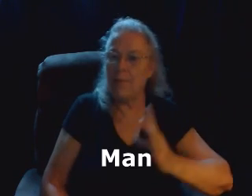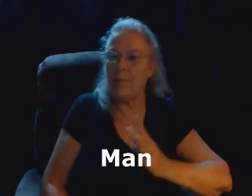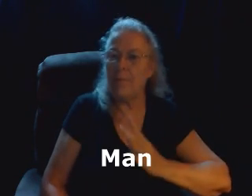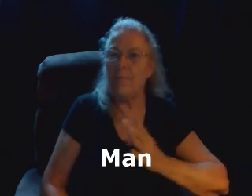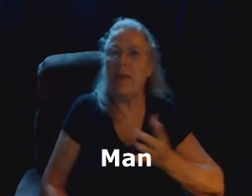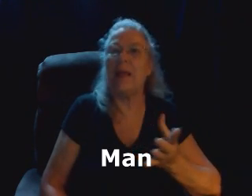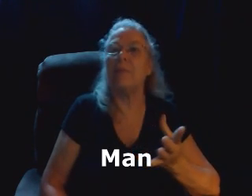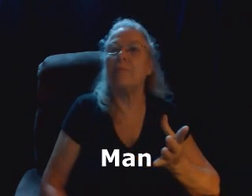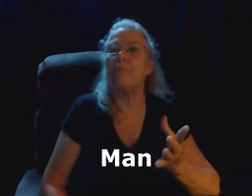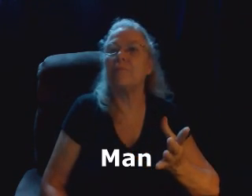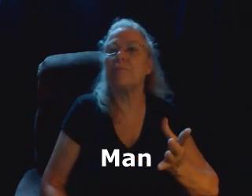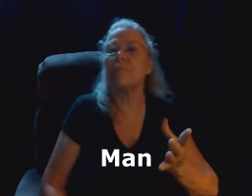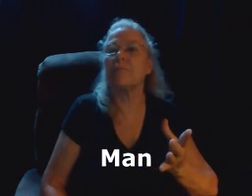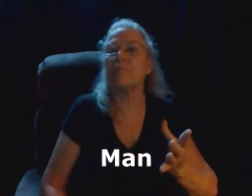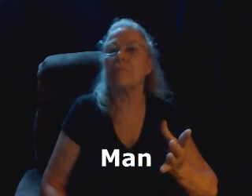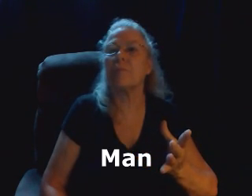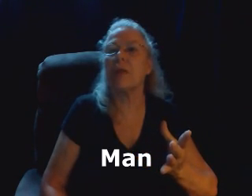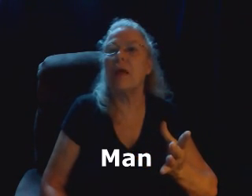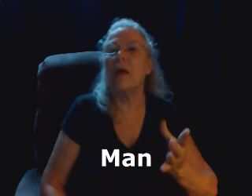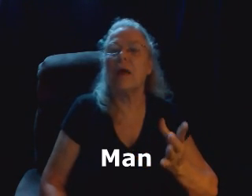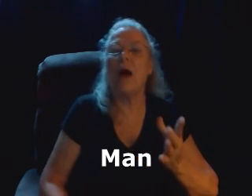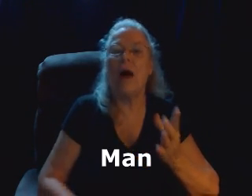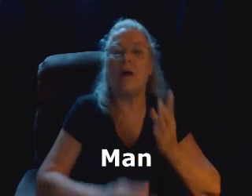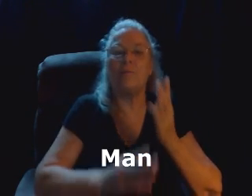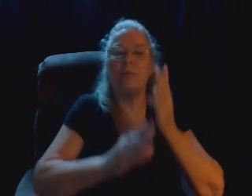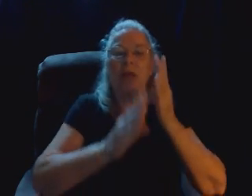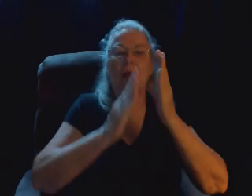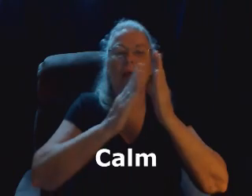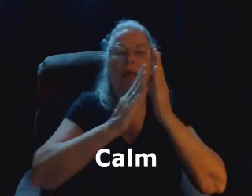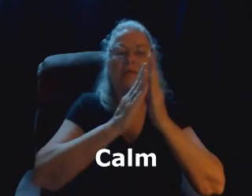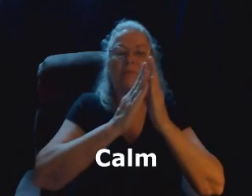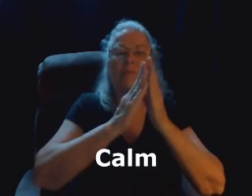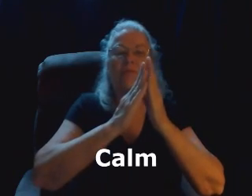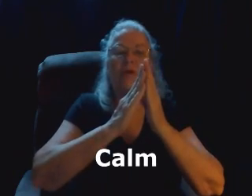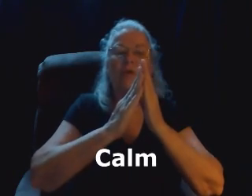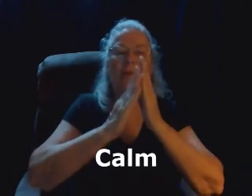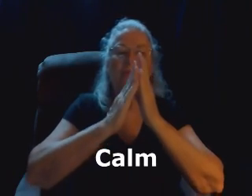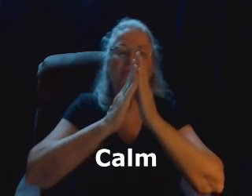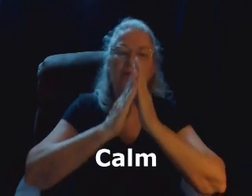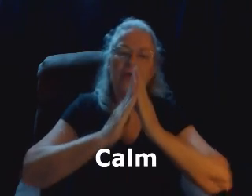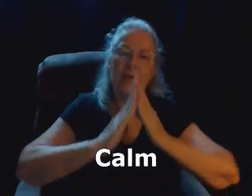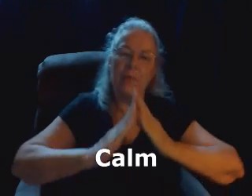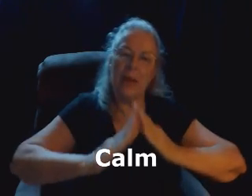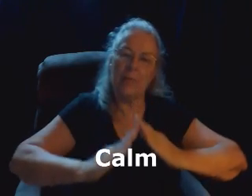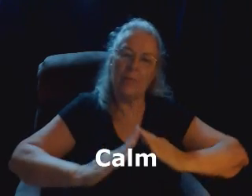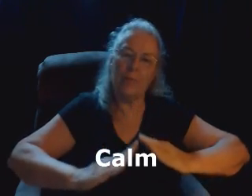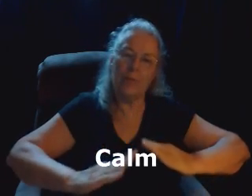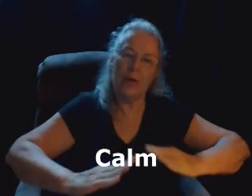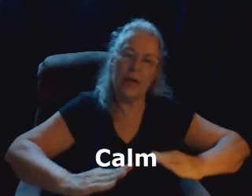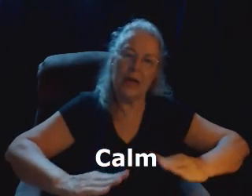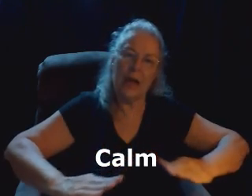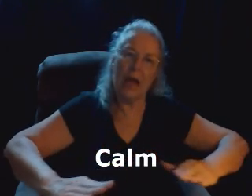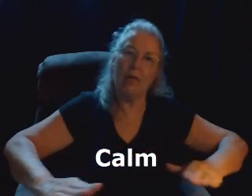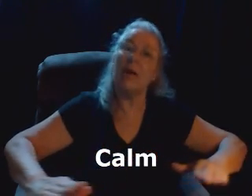Man. Come. It's fingertip to fingertip, and bring it out